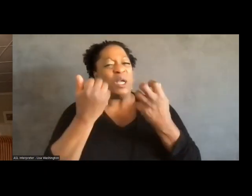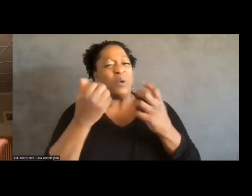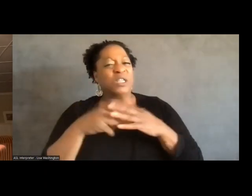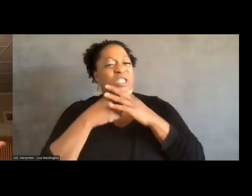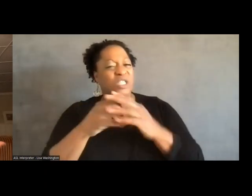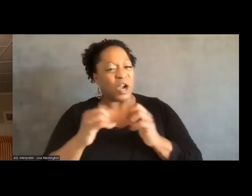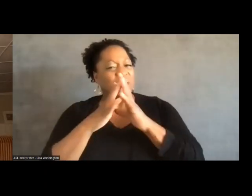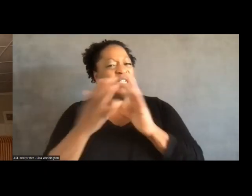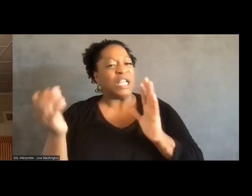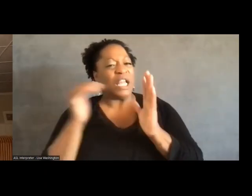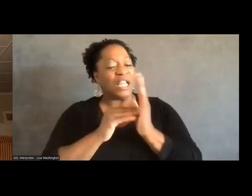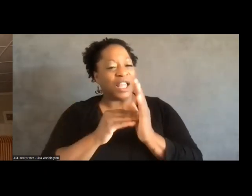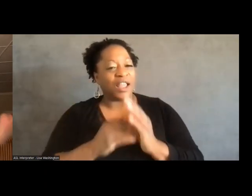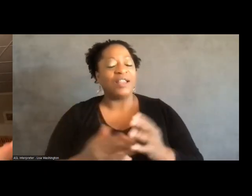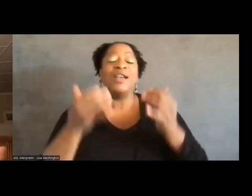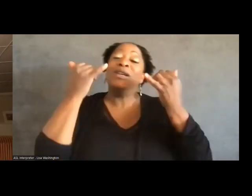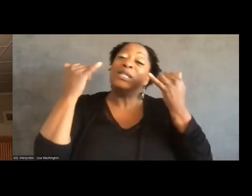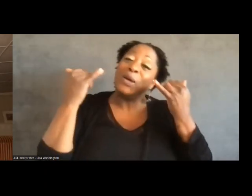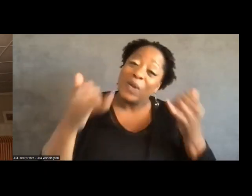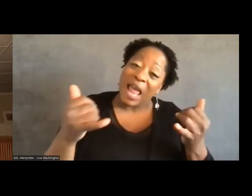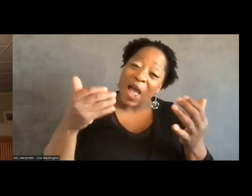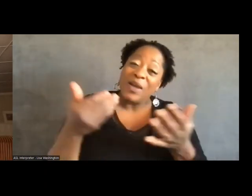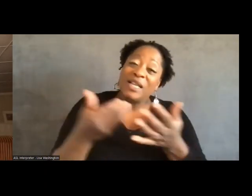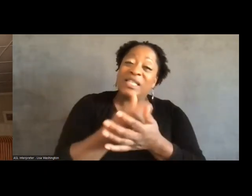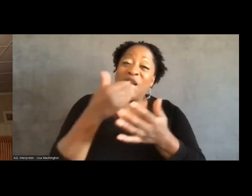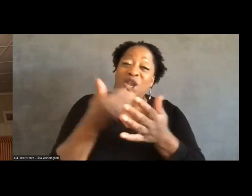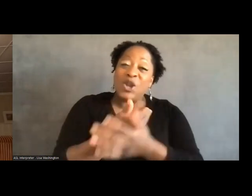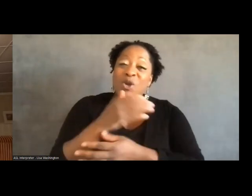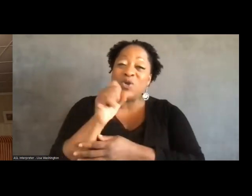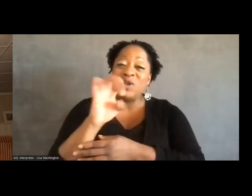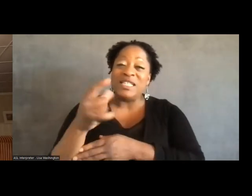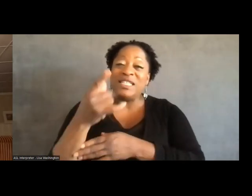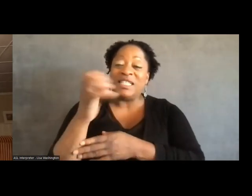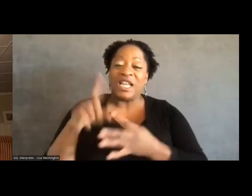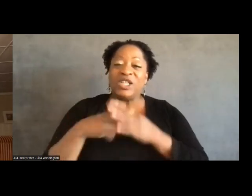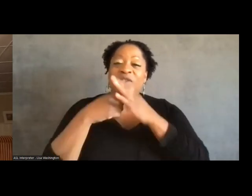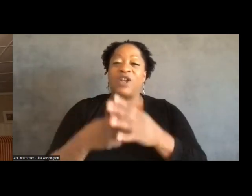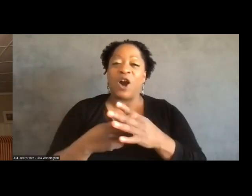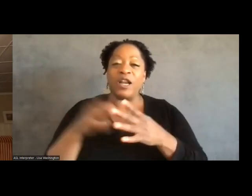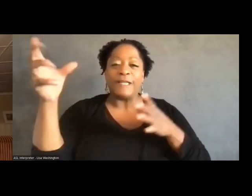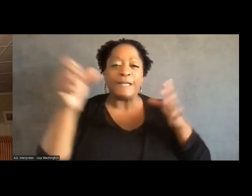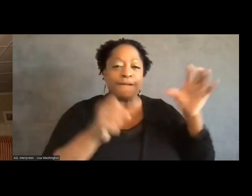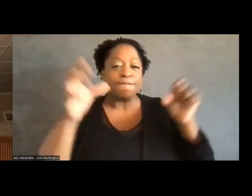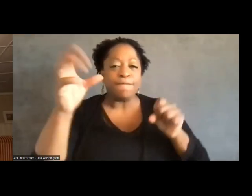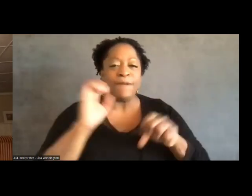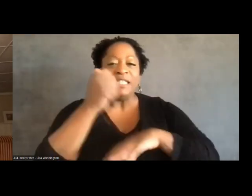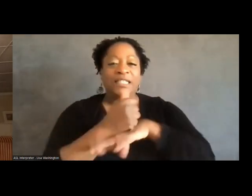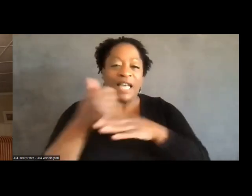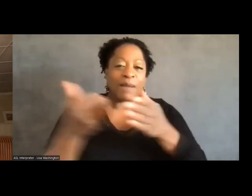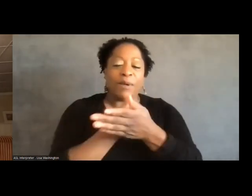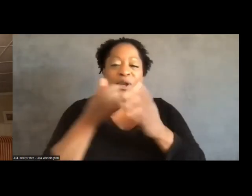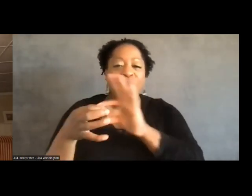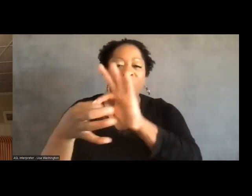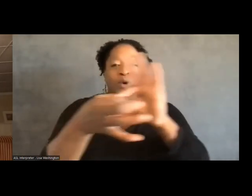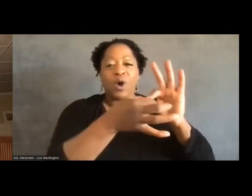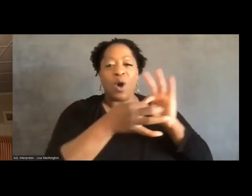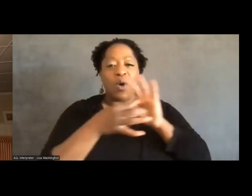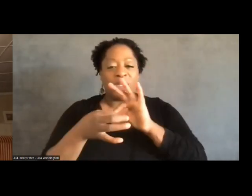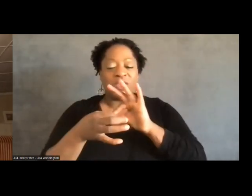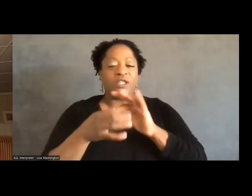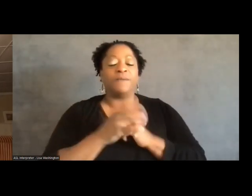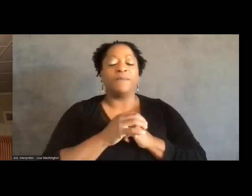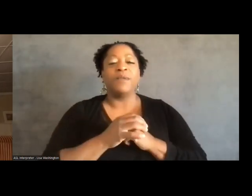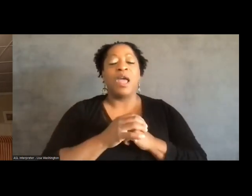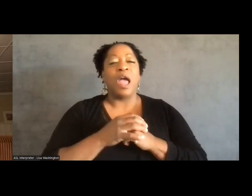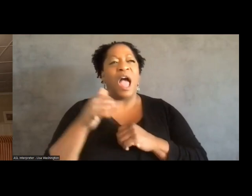-ish stage of re-forming a coalition. It feels, as somebody who's been a part of both, it feels